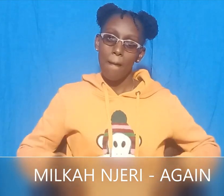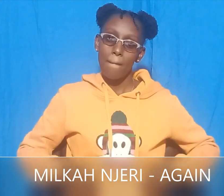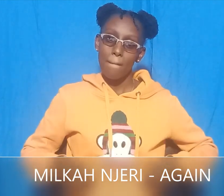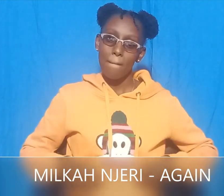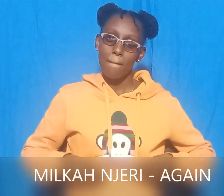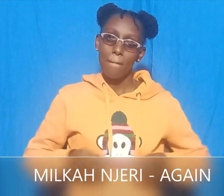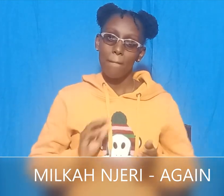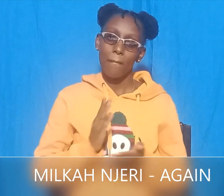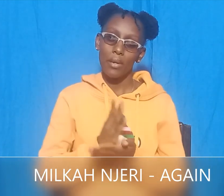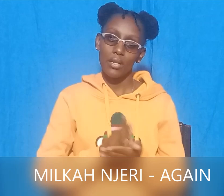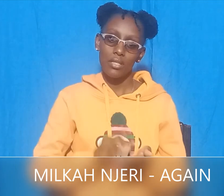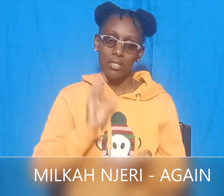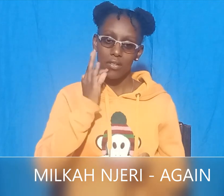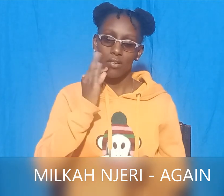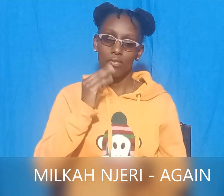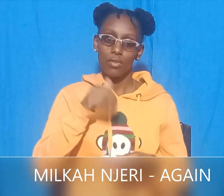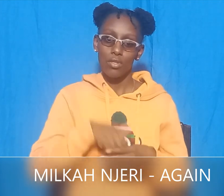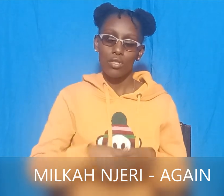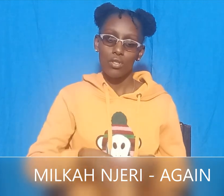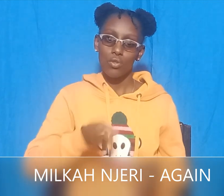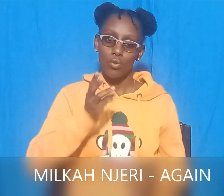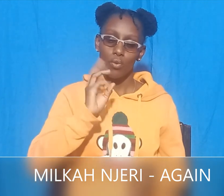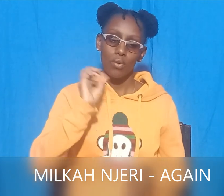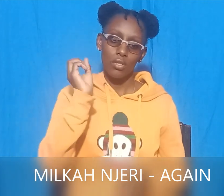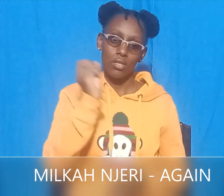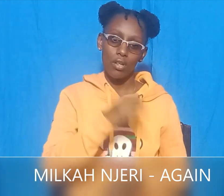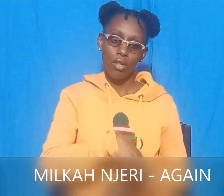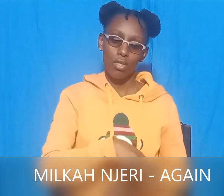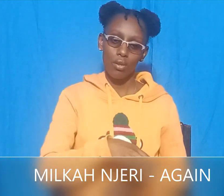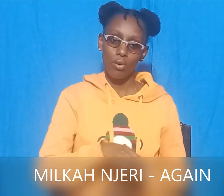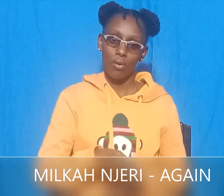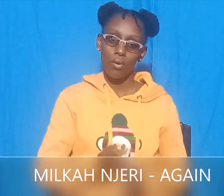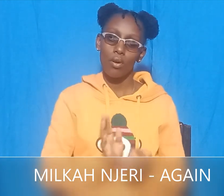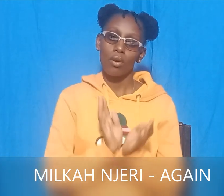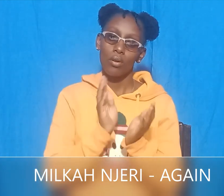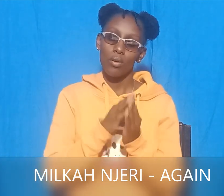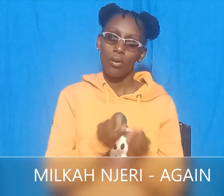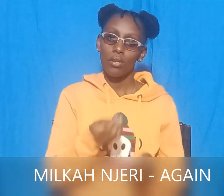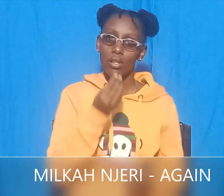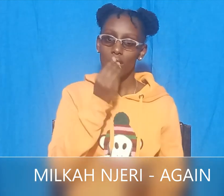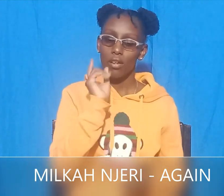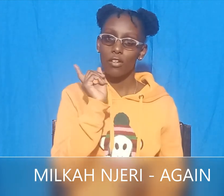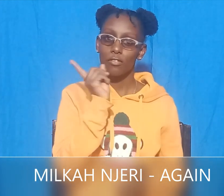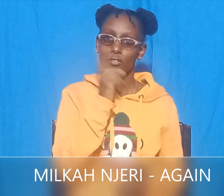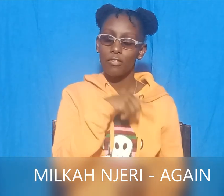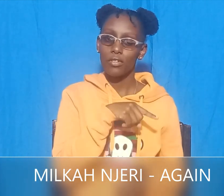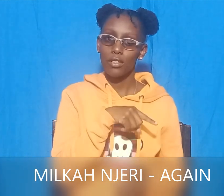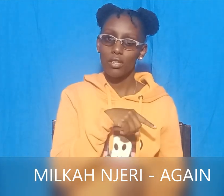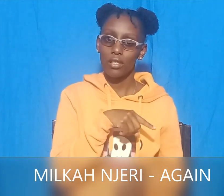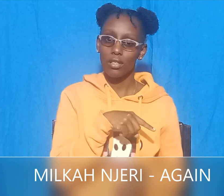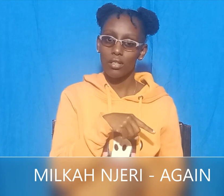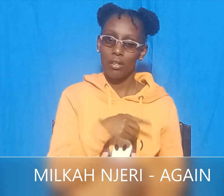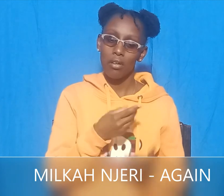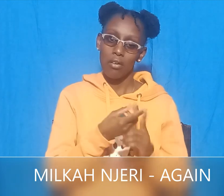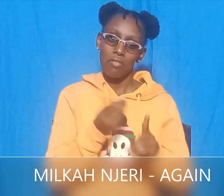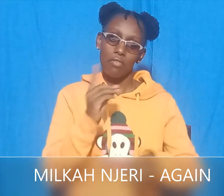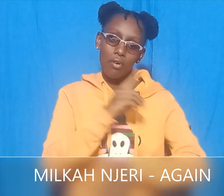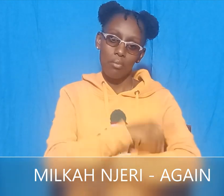some of the fruit into the water. The crocodile ate it up. From that day on,